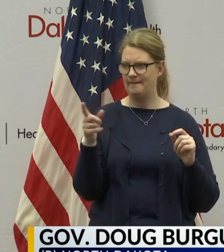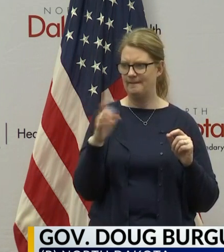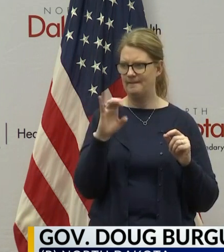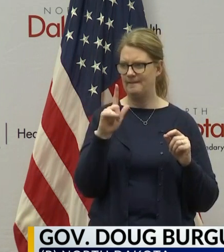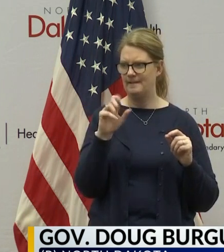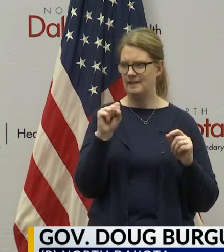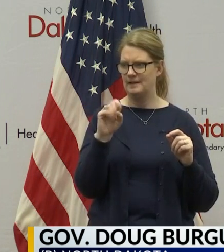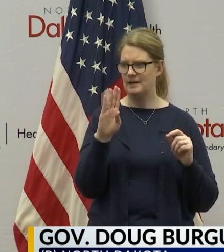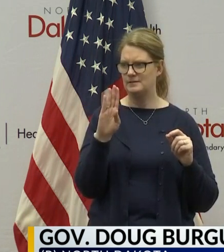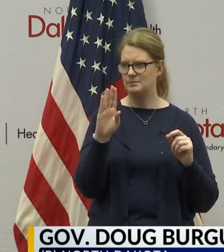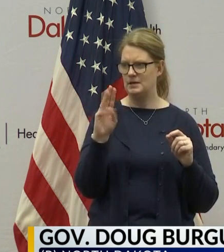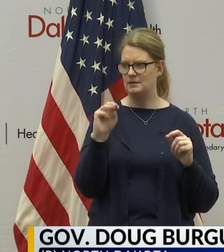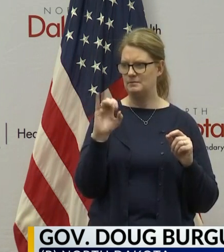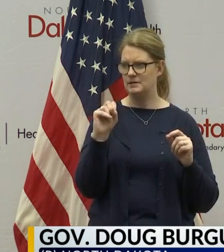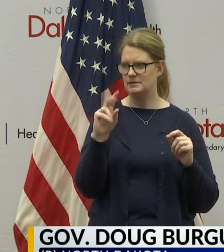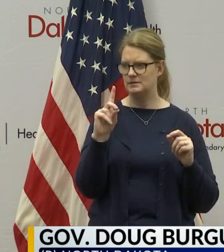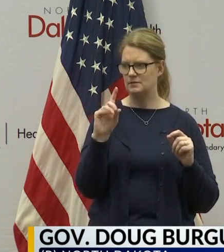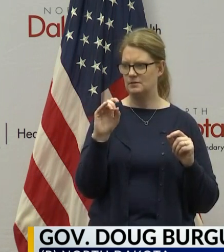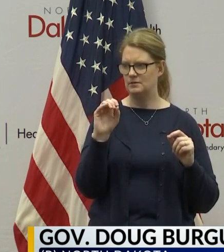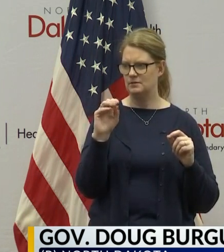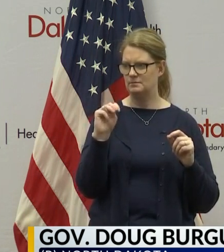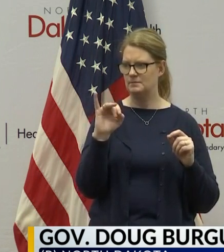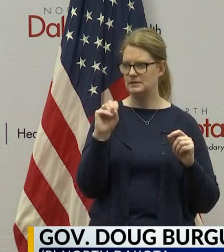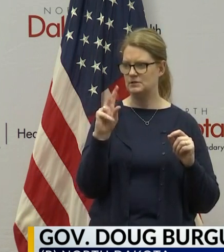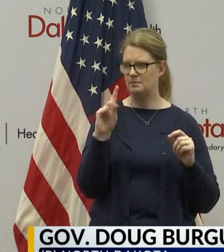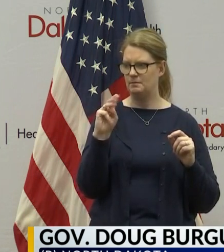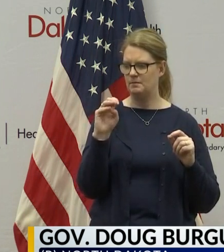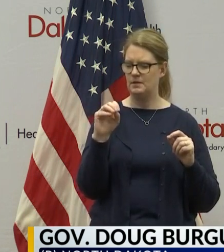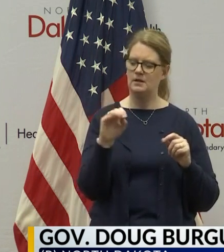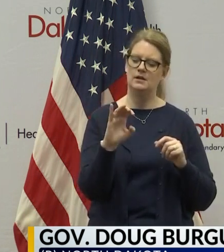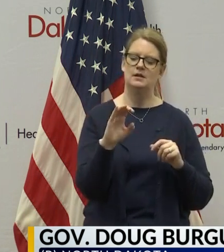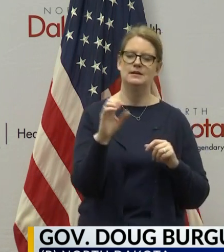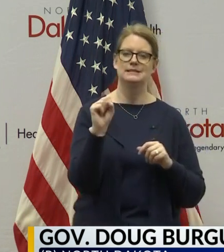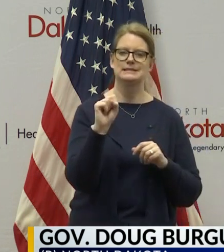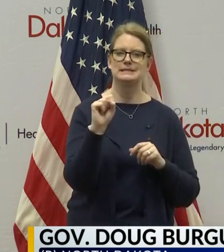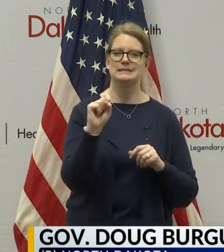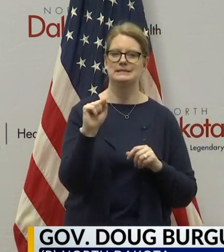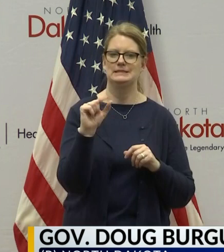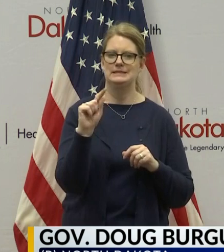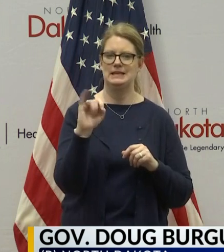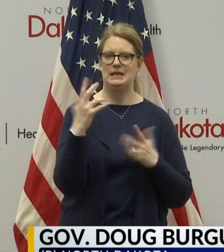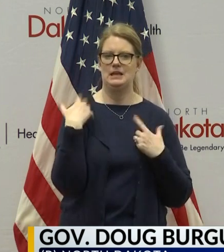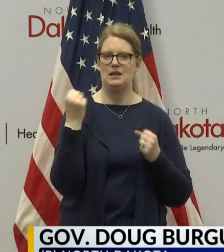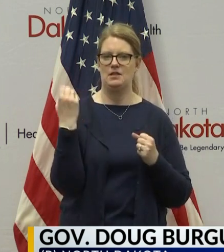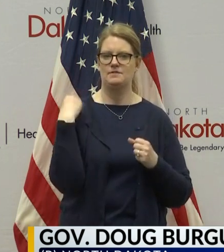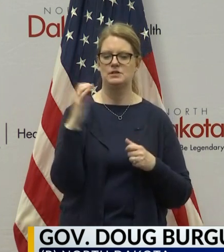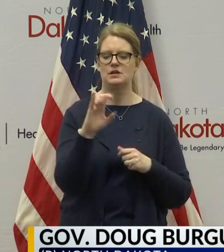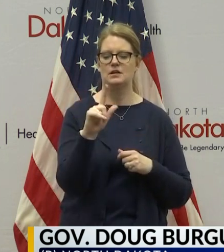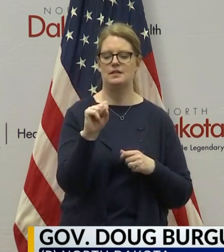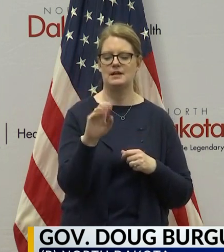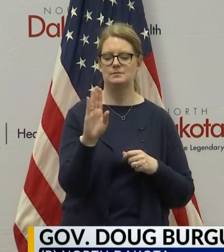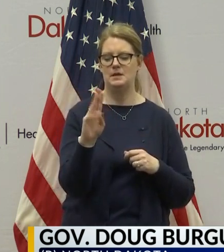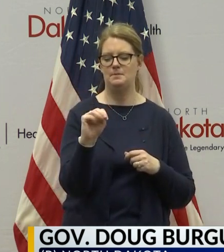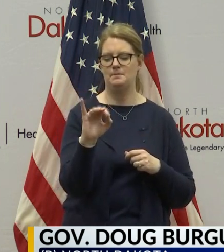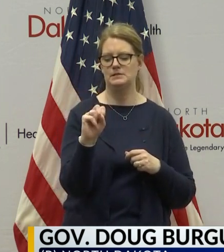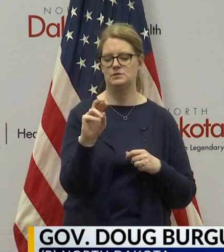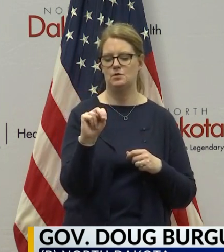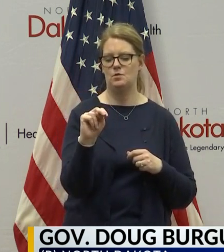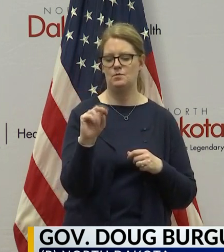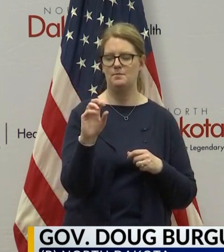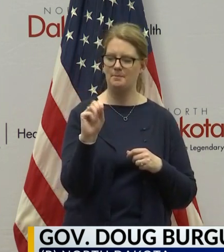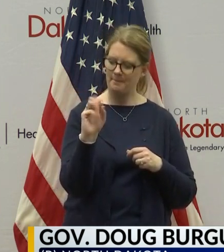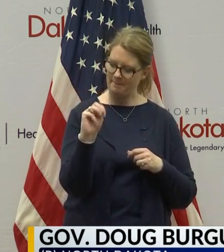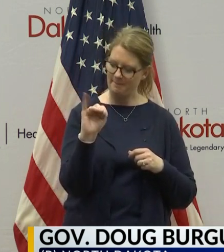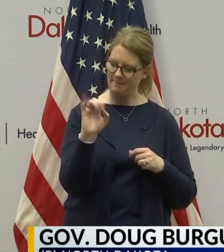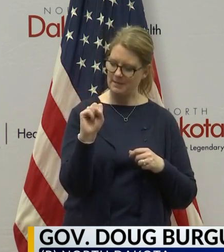Class B misdemeanor, $1,500 fine. State Health Officer, Mylon Tufty, says Class B misdemeanor up